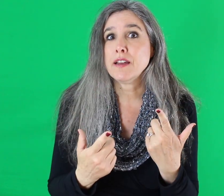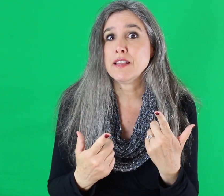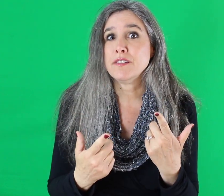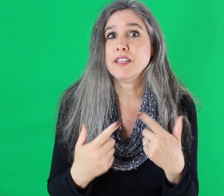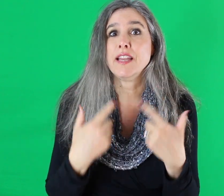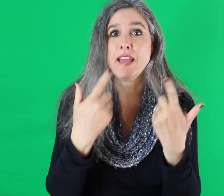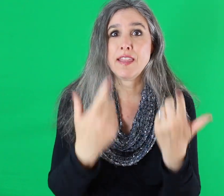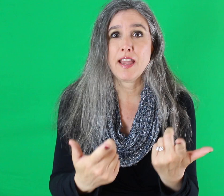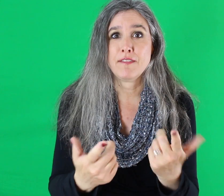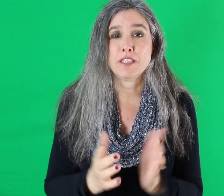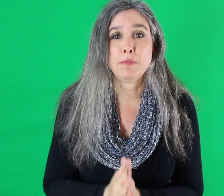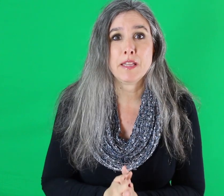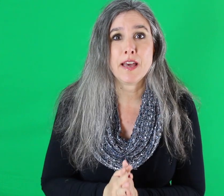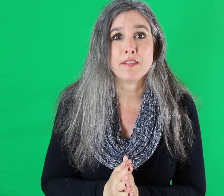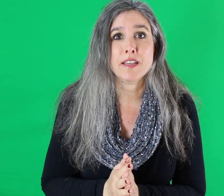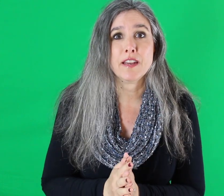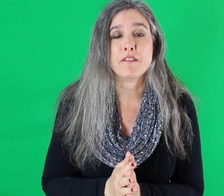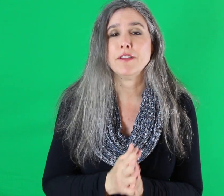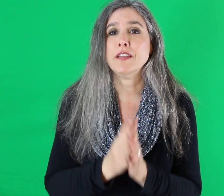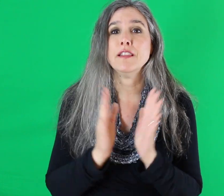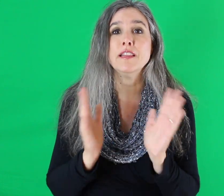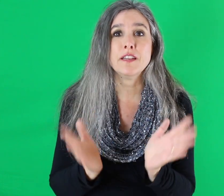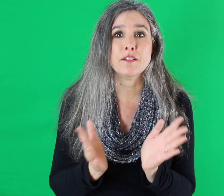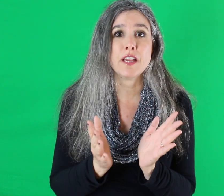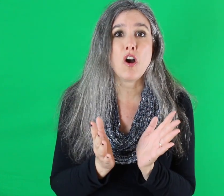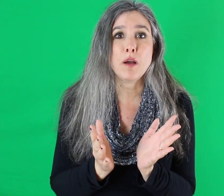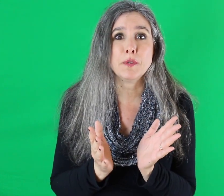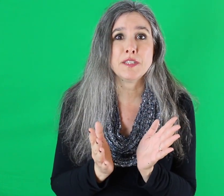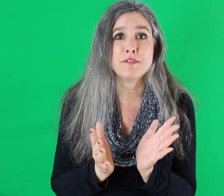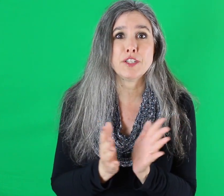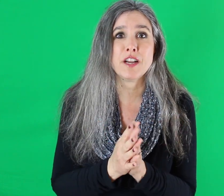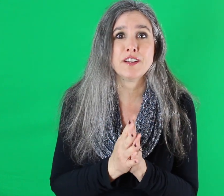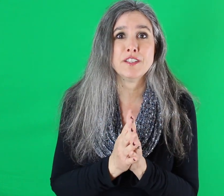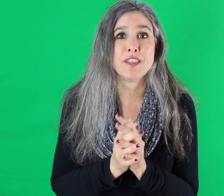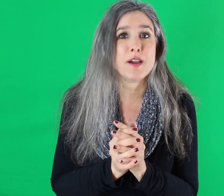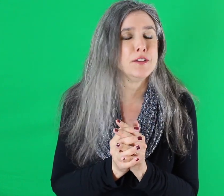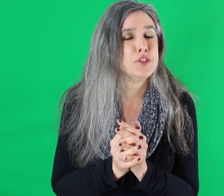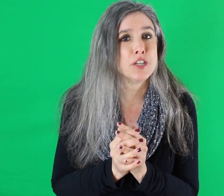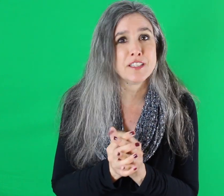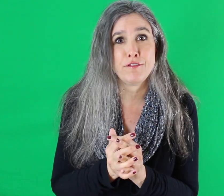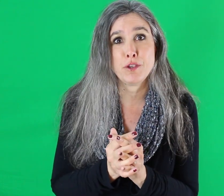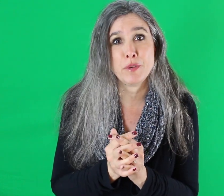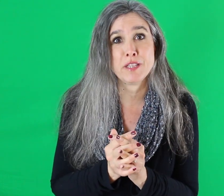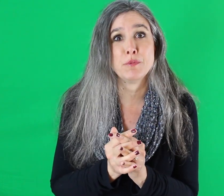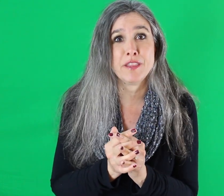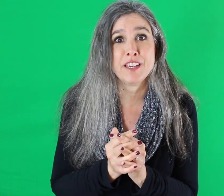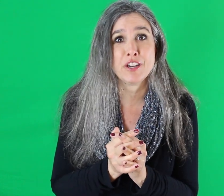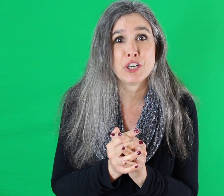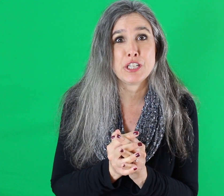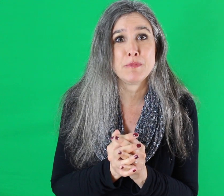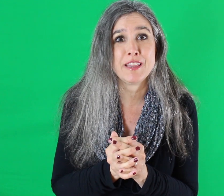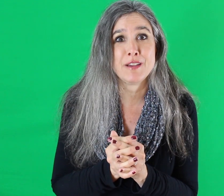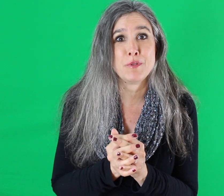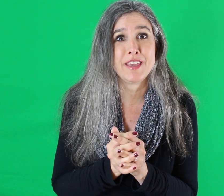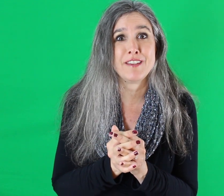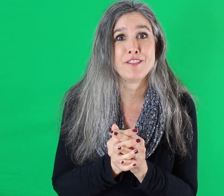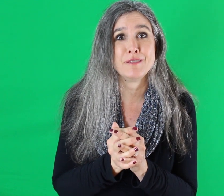clearly and they have to speak loudly enough. And literally almost every child can do that in just a few weeks with encouragement that we give them.